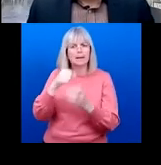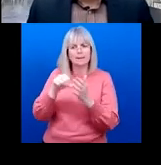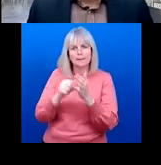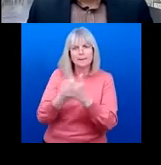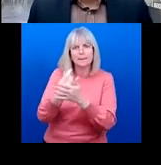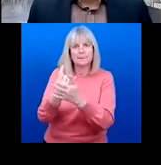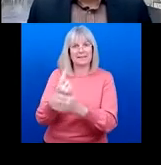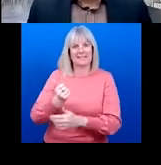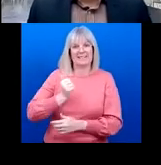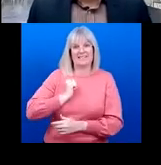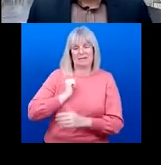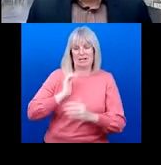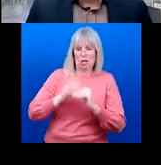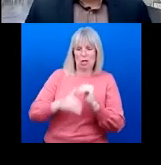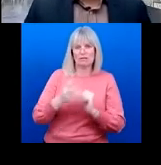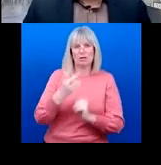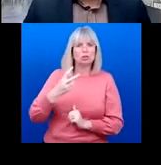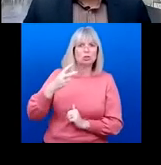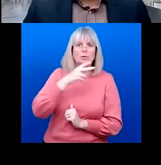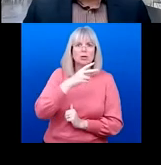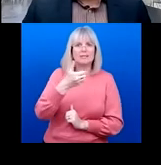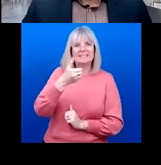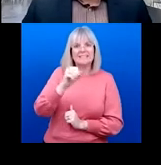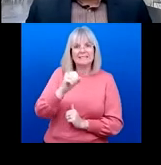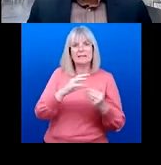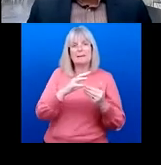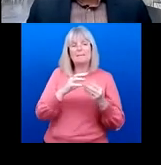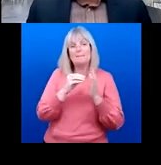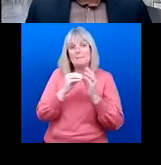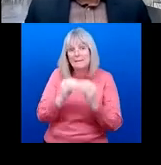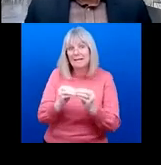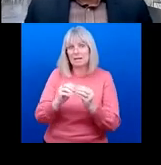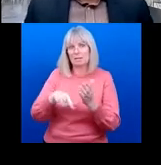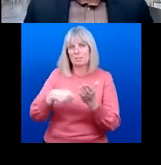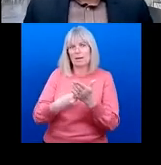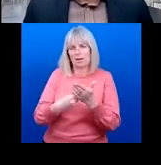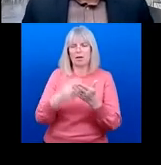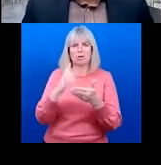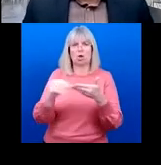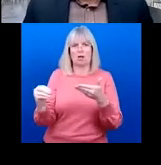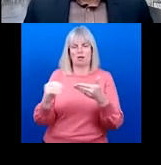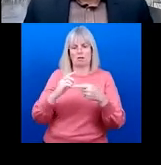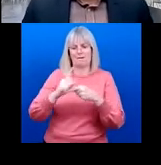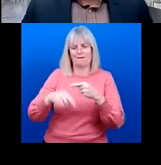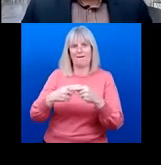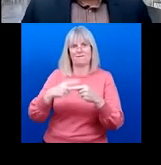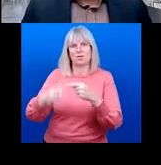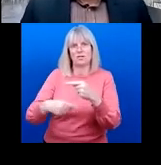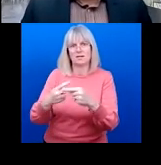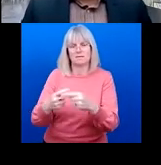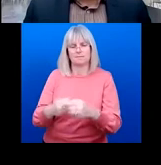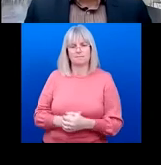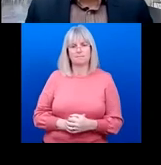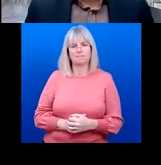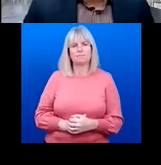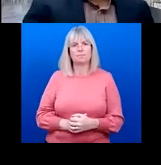260 billion annually. Alakos So are these indicators enough so here it's